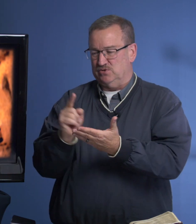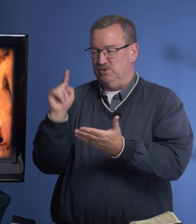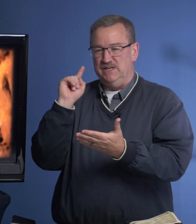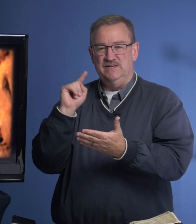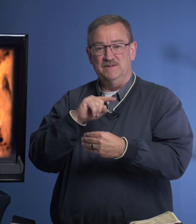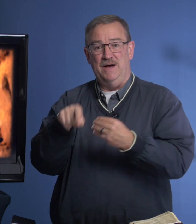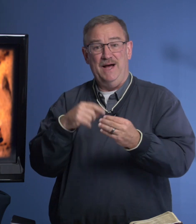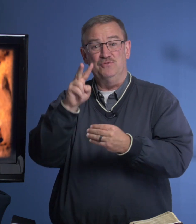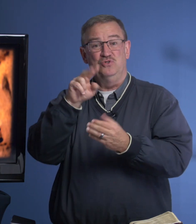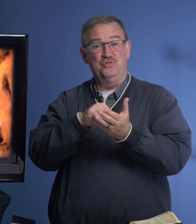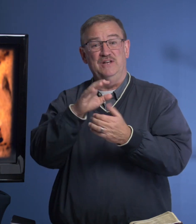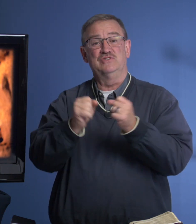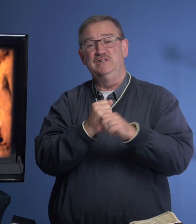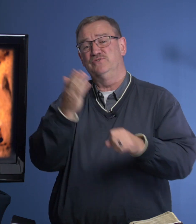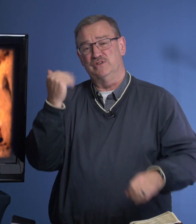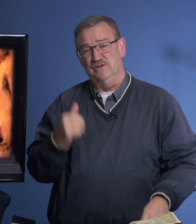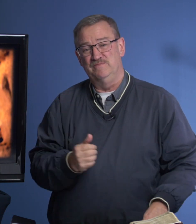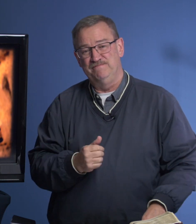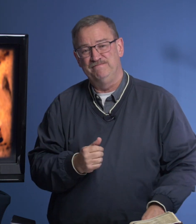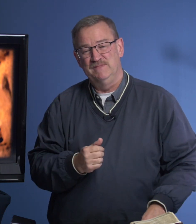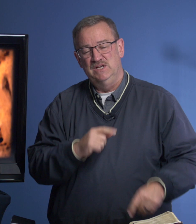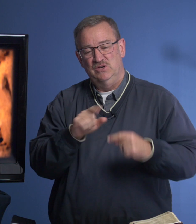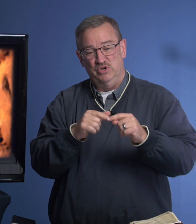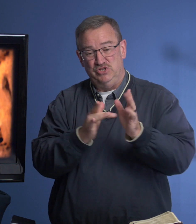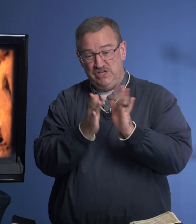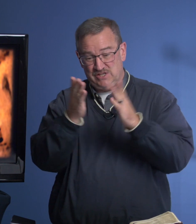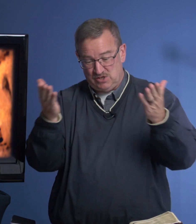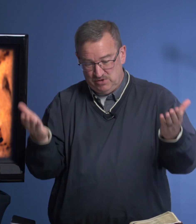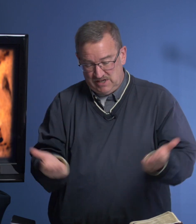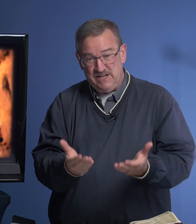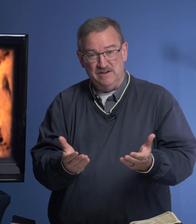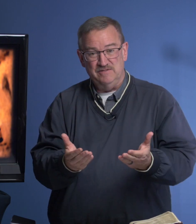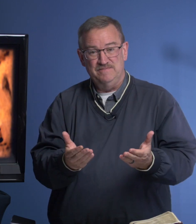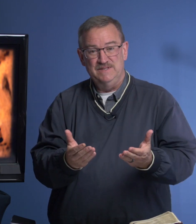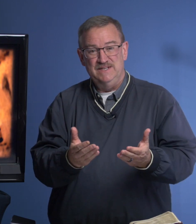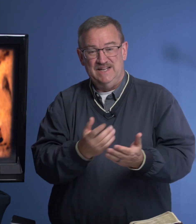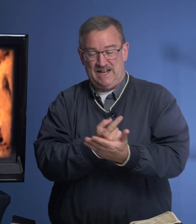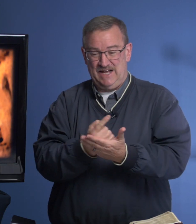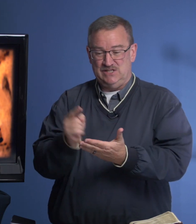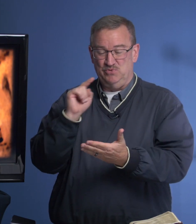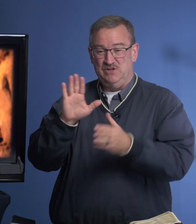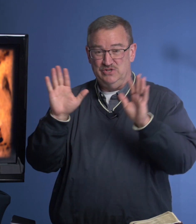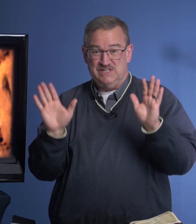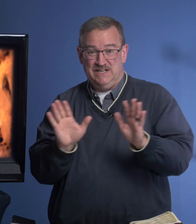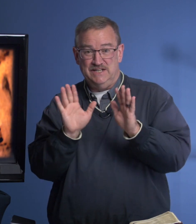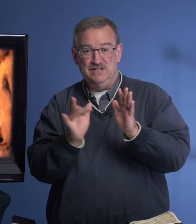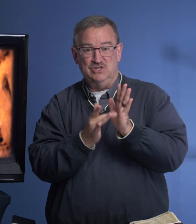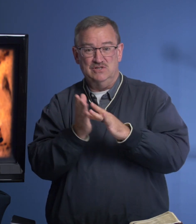week, about 2,000 years ago. When Jesus was here, last week on Sunday, Jesus